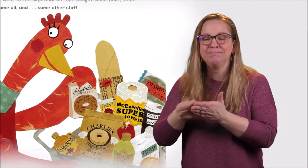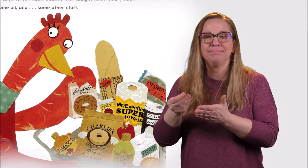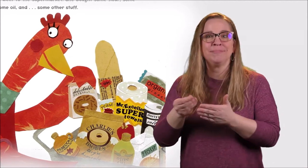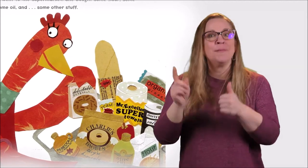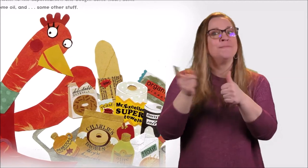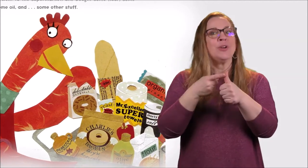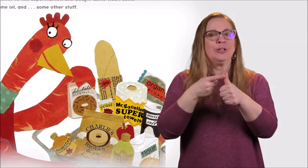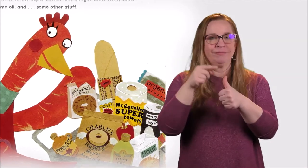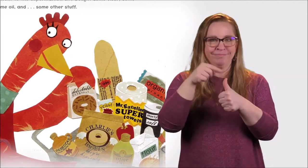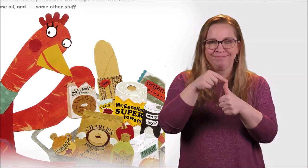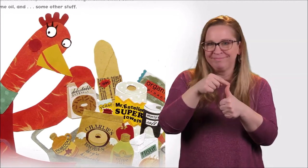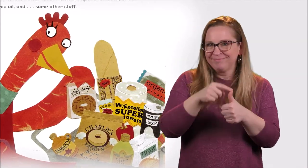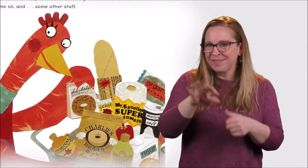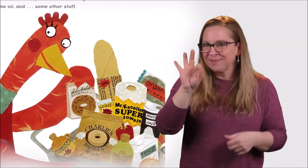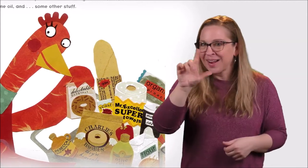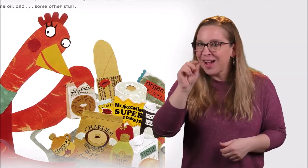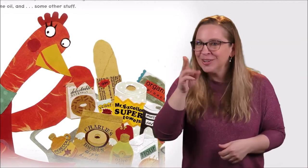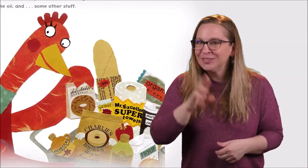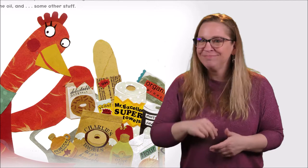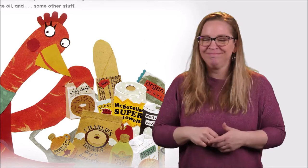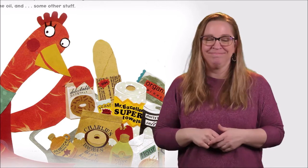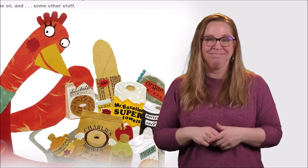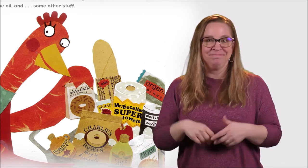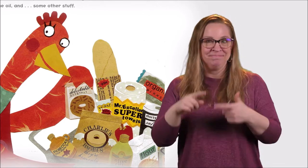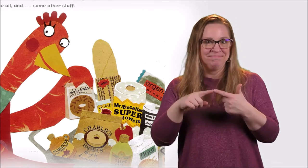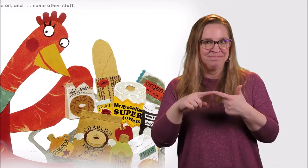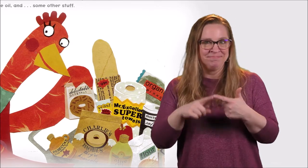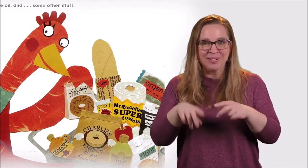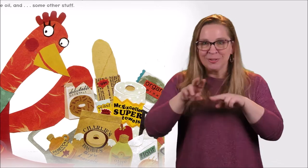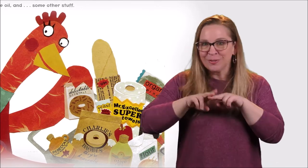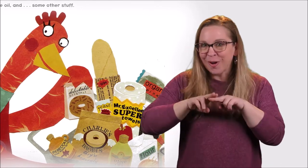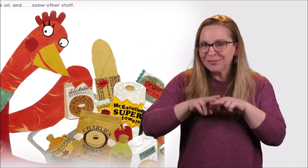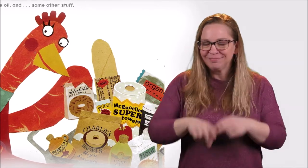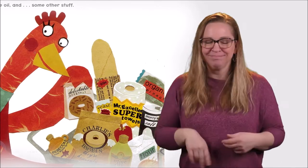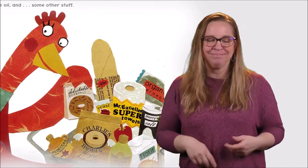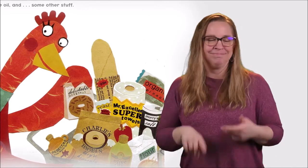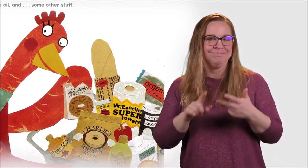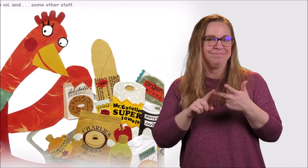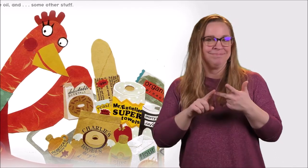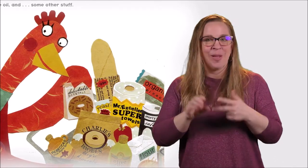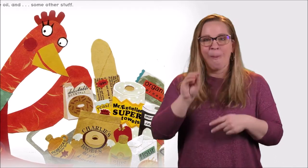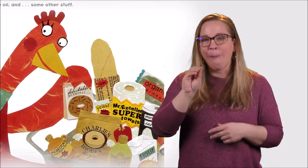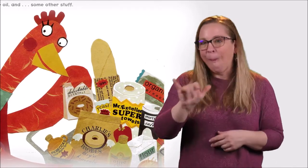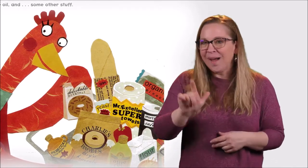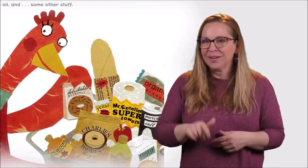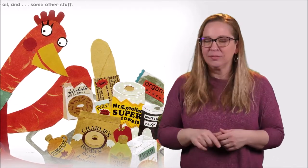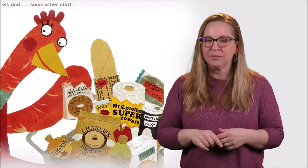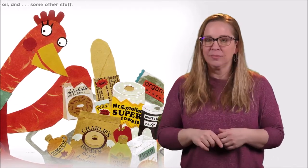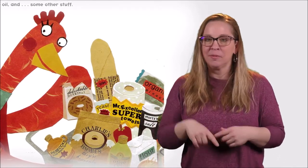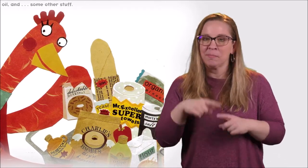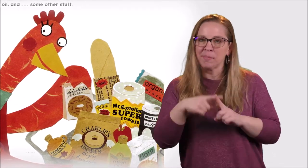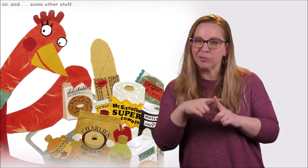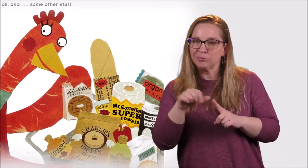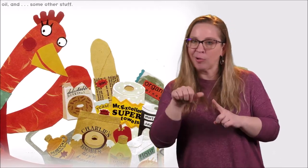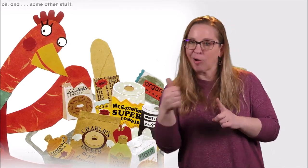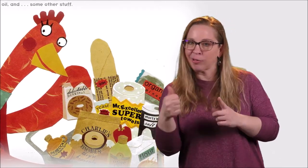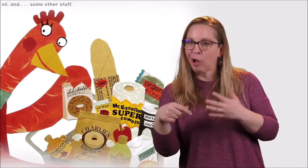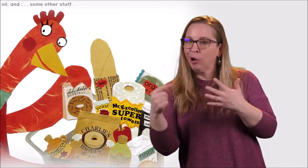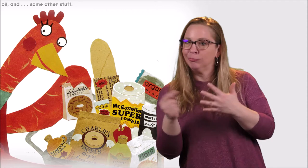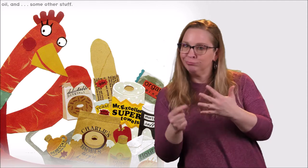She bought some flour, some salt, some oil, and some other stuff.